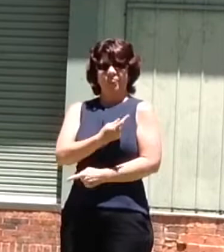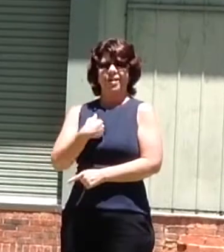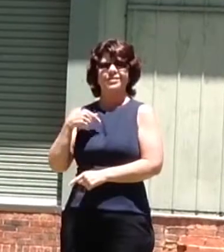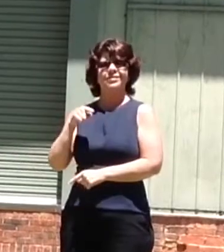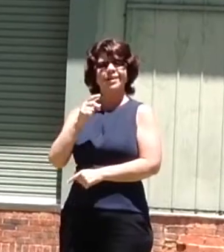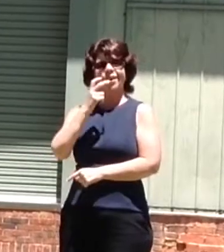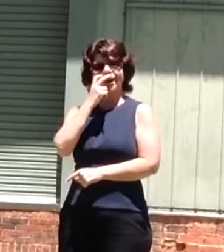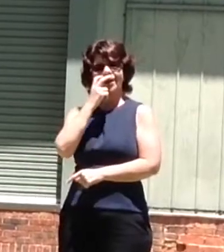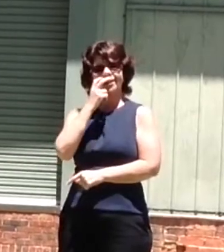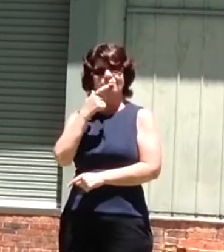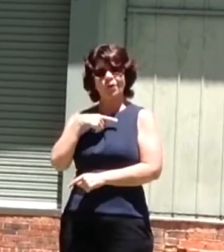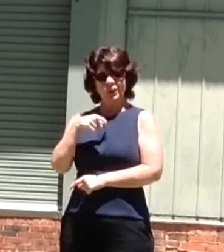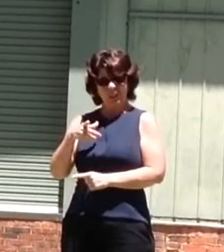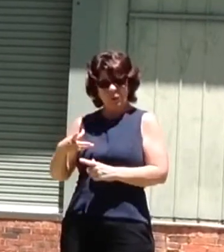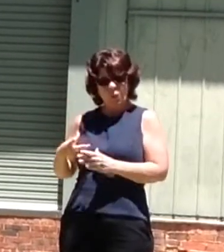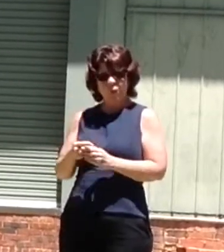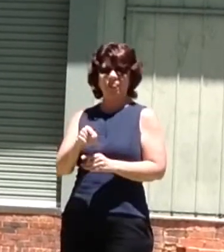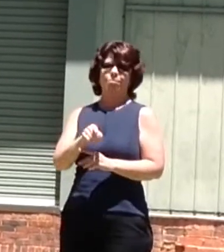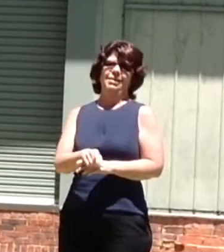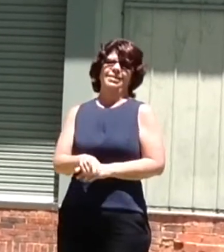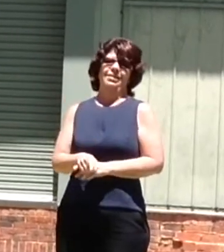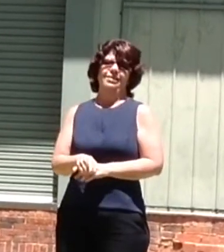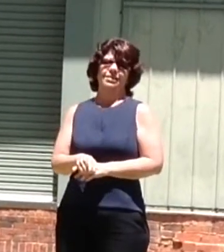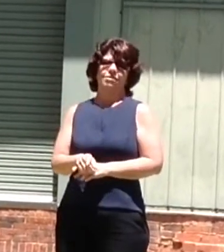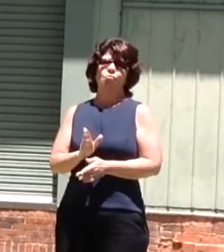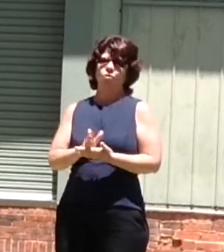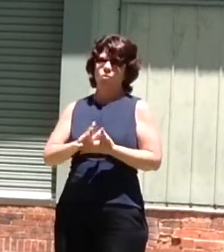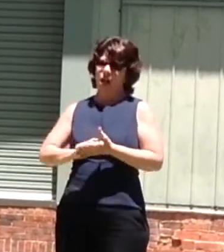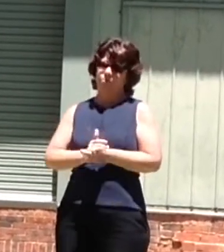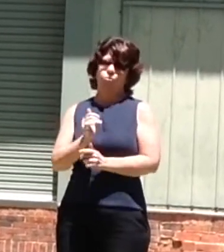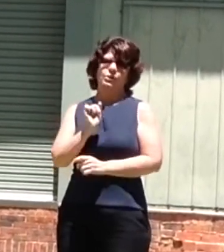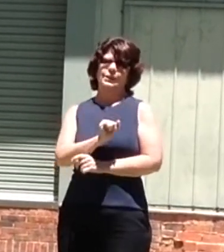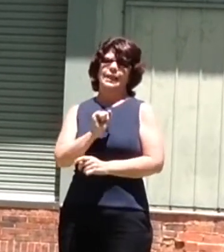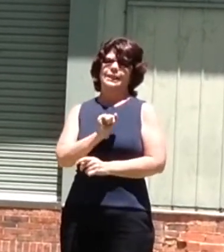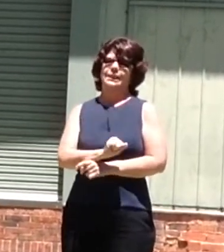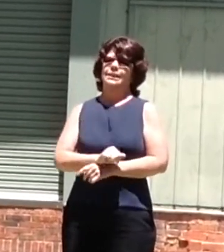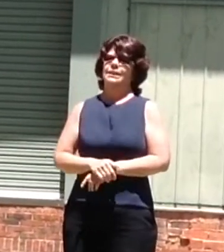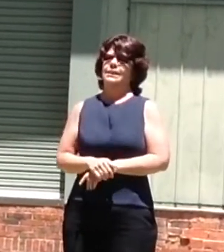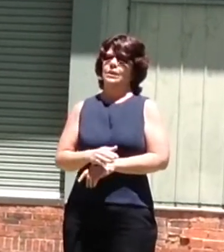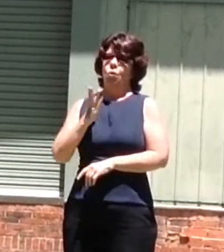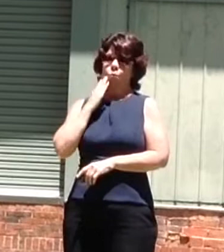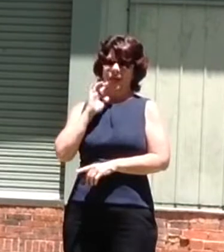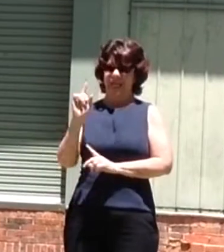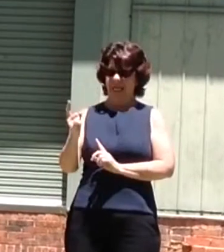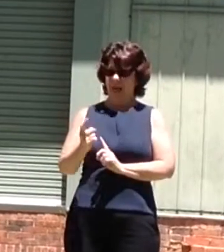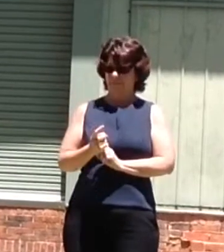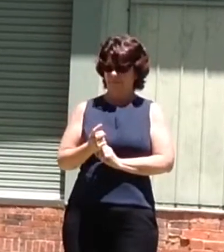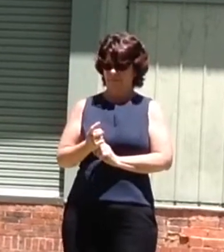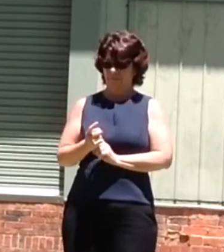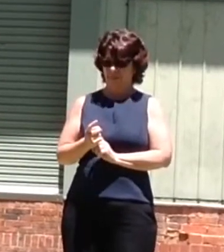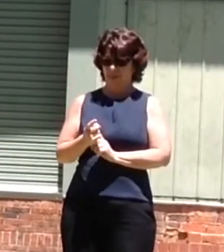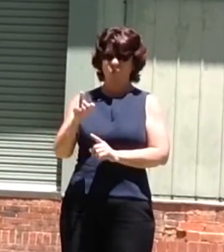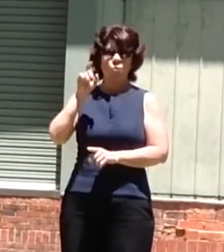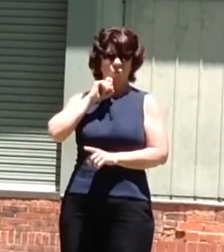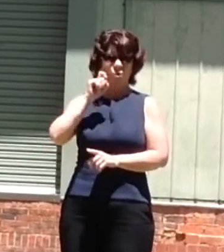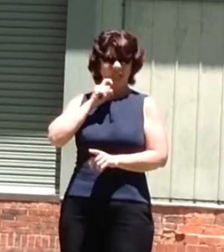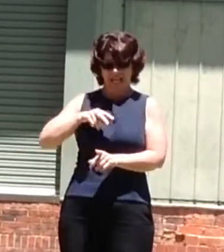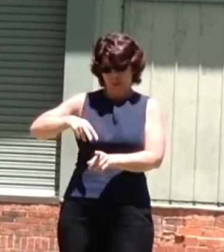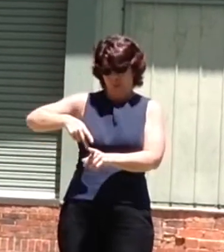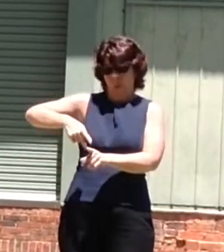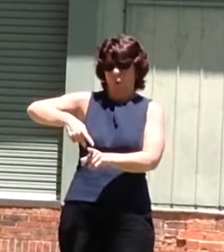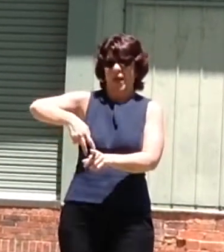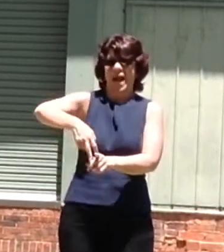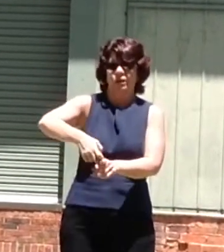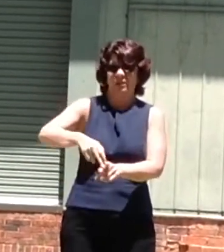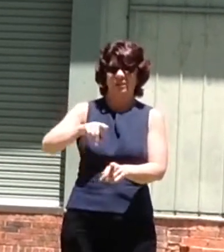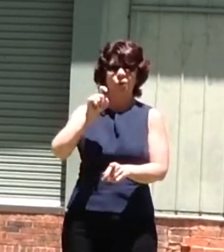because he was there with me the whole time. And when he got to me, he had to go through waist-deep water in the middle of winter,